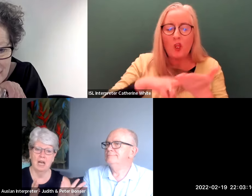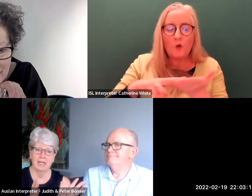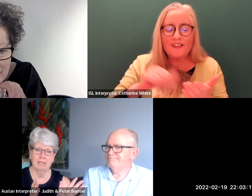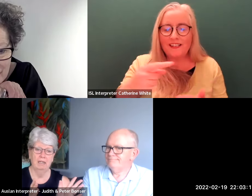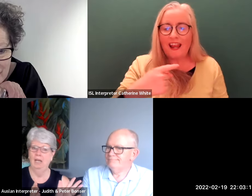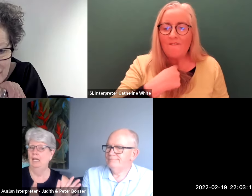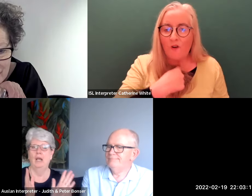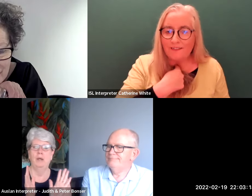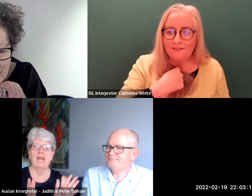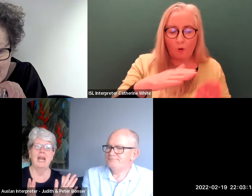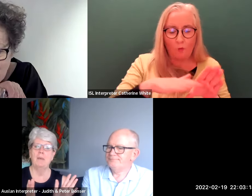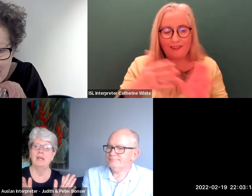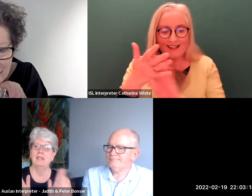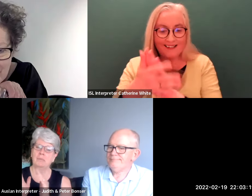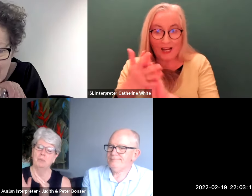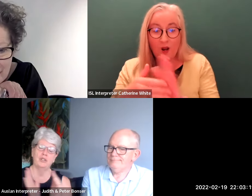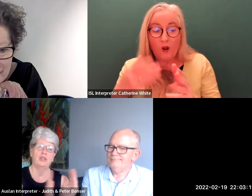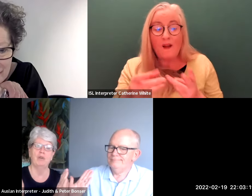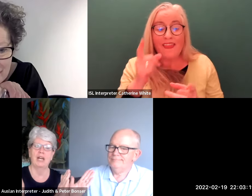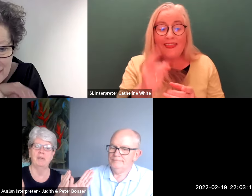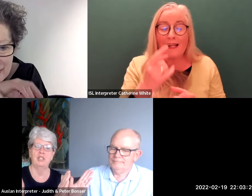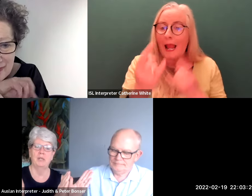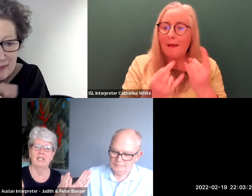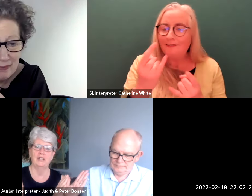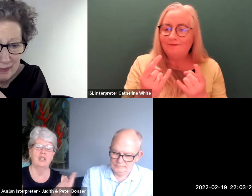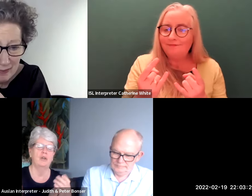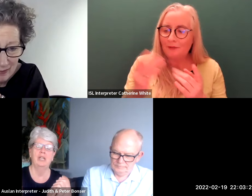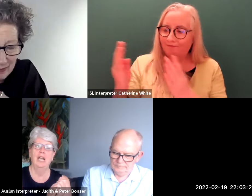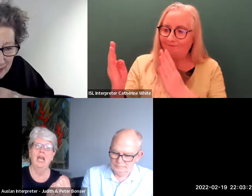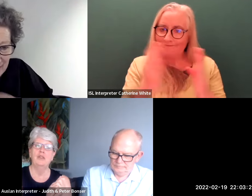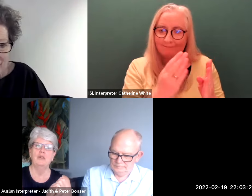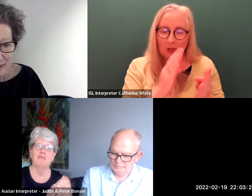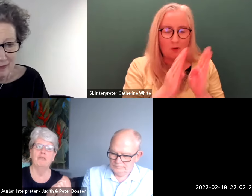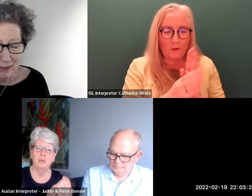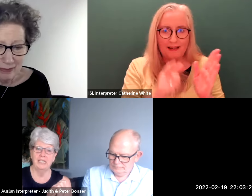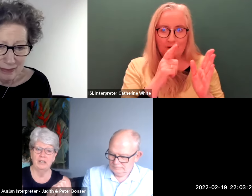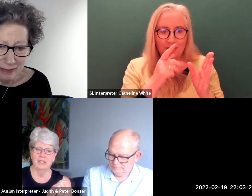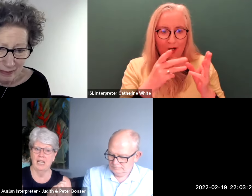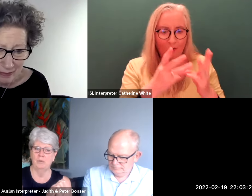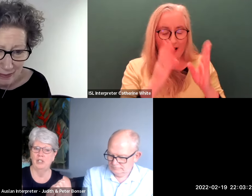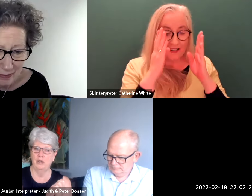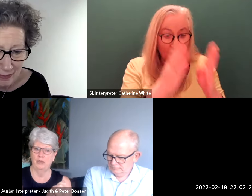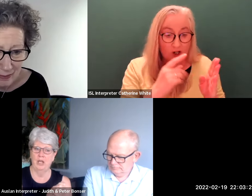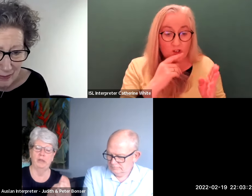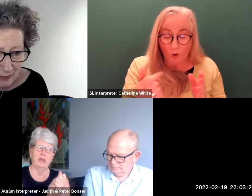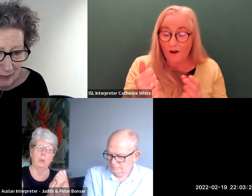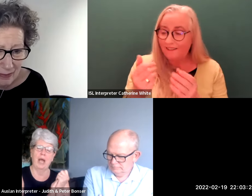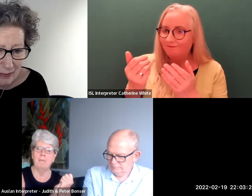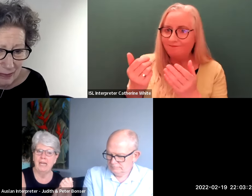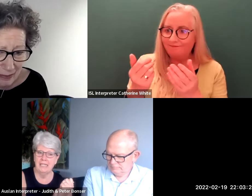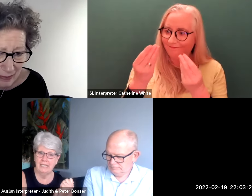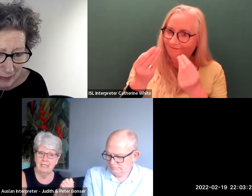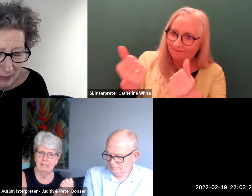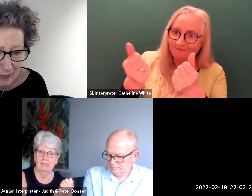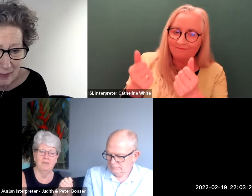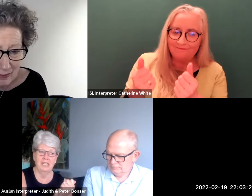with signing now when that happens it pushes you right up into english so the fluency of the language is not there the way